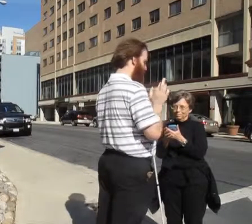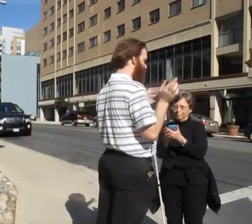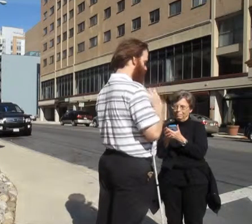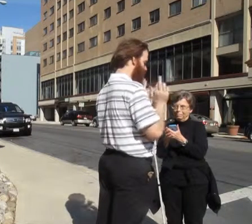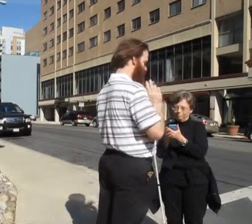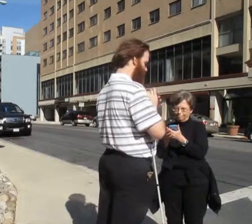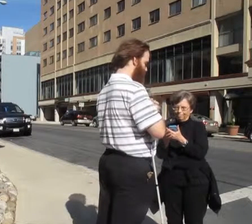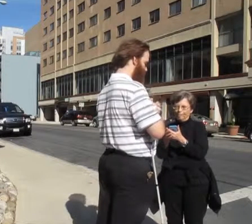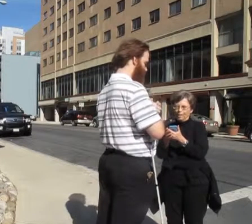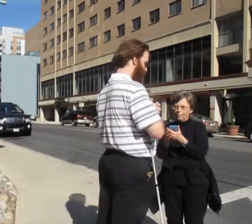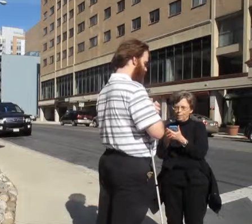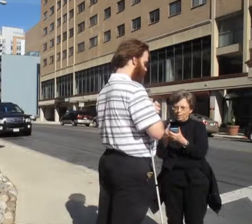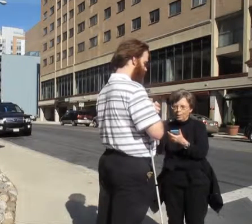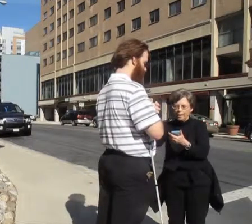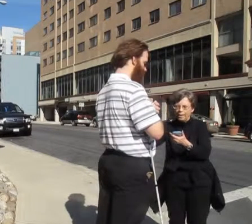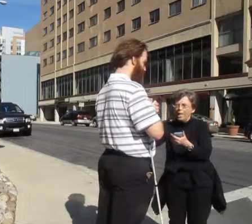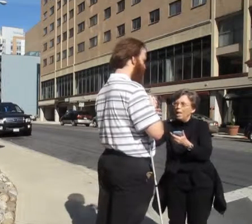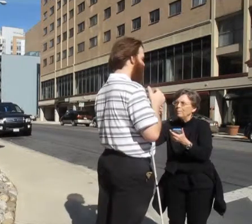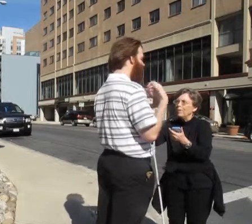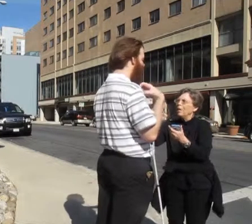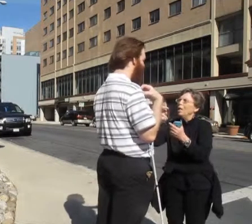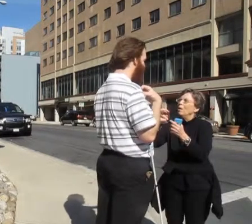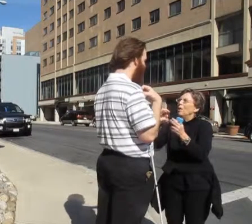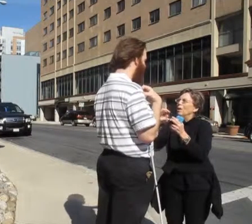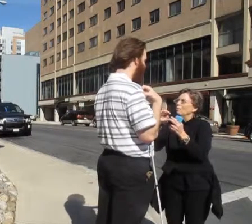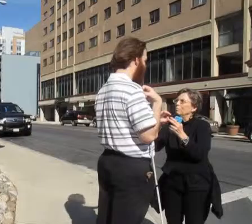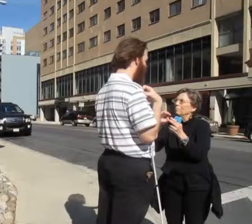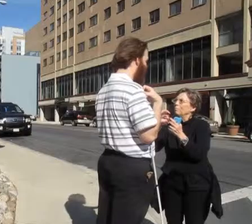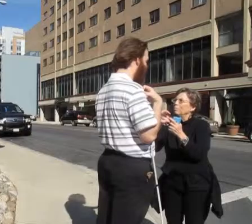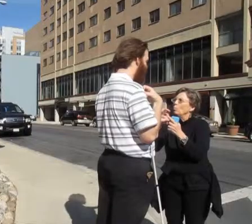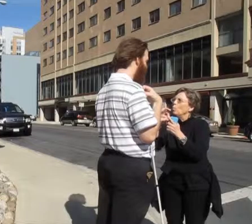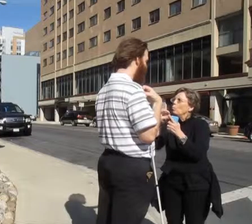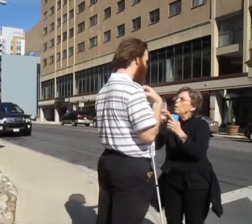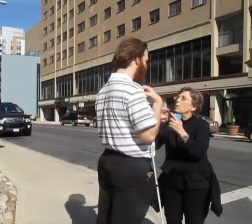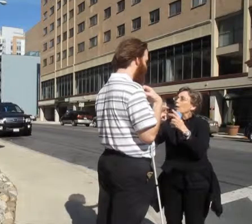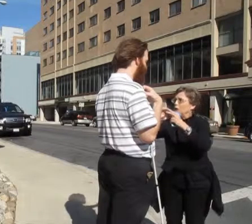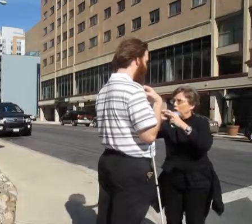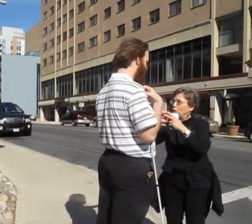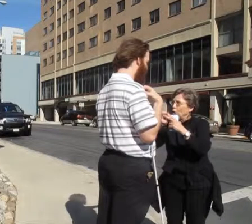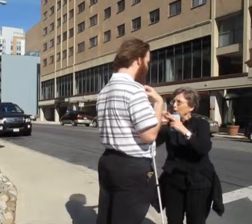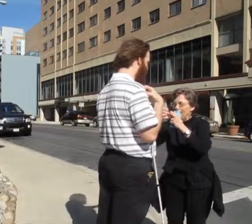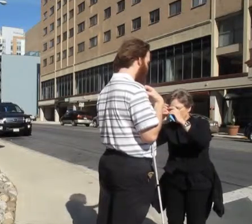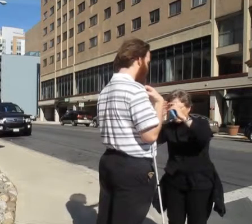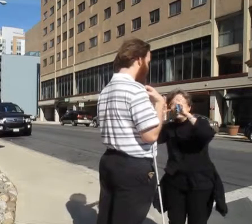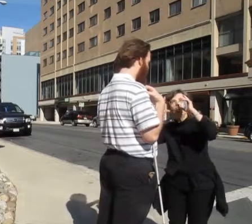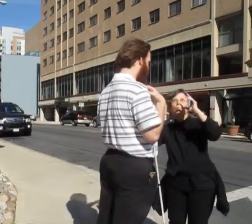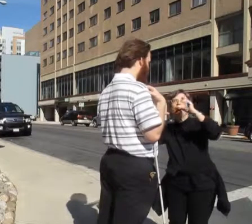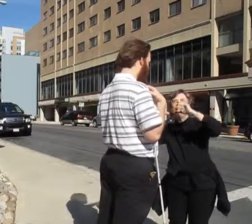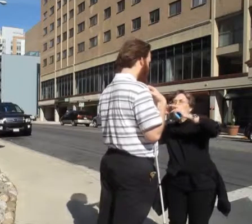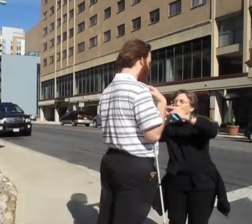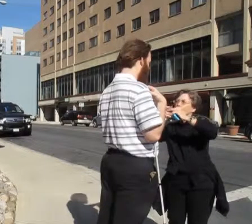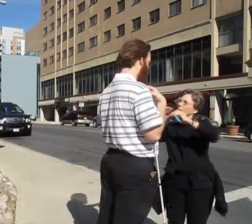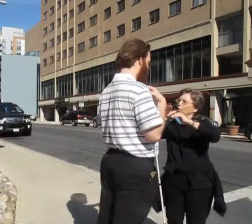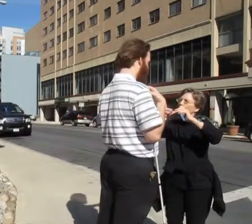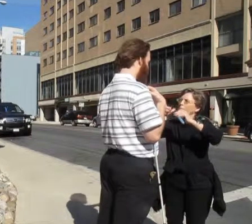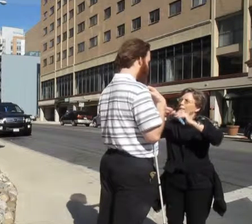Ready. I mean, okay, I'm sorry. Um, when you actually start in your, in your mind, you start to cross,